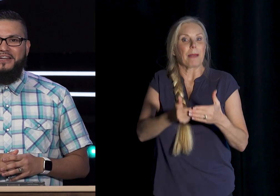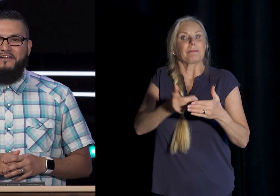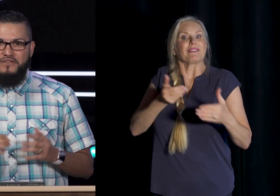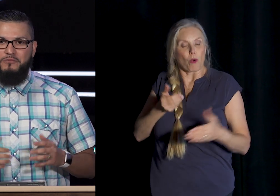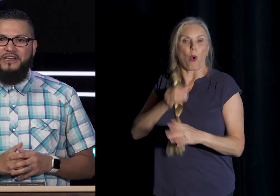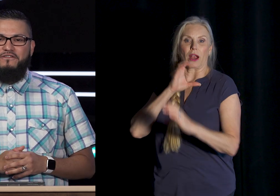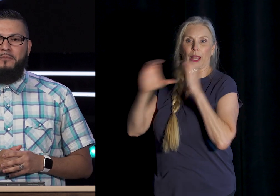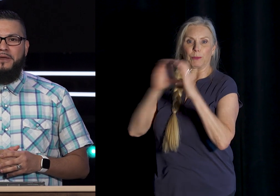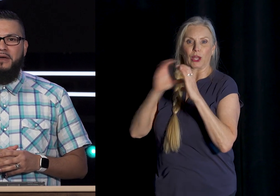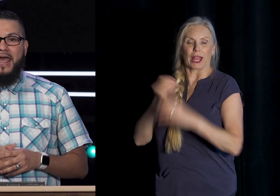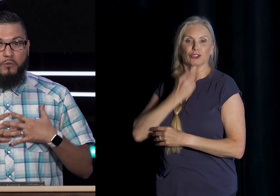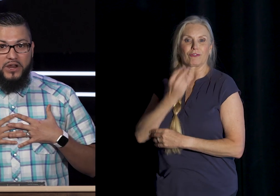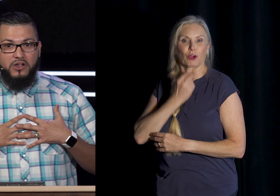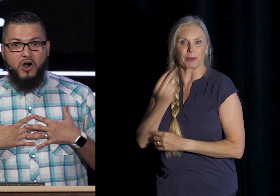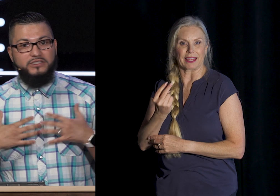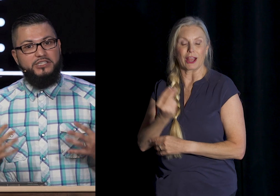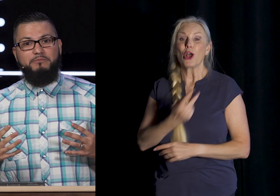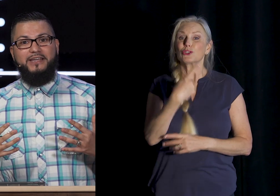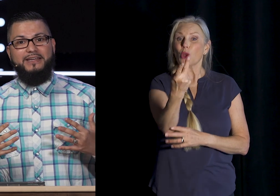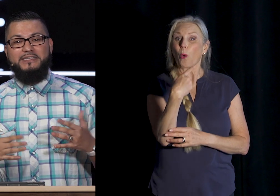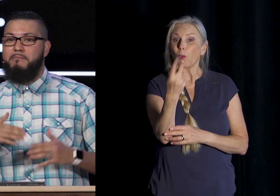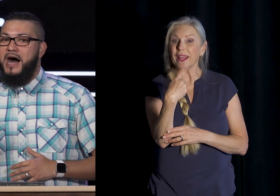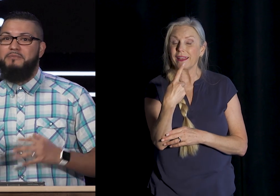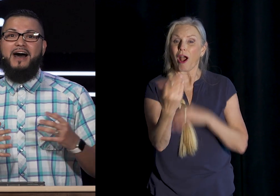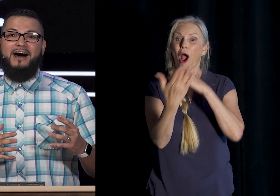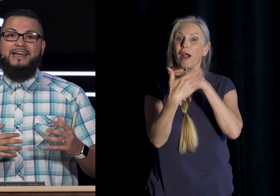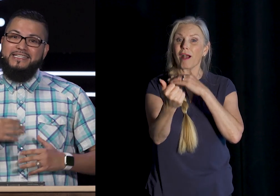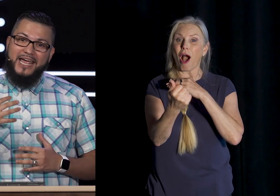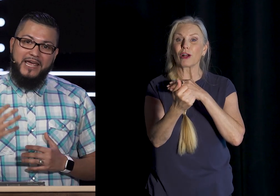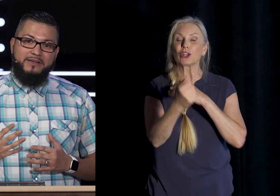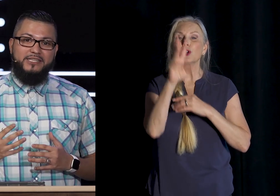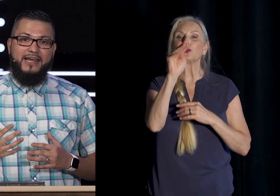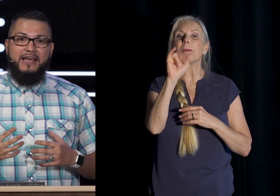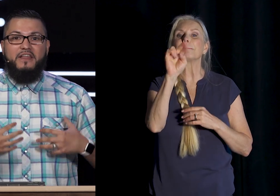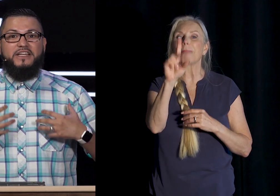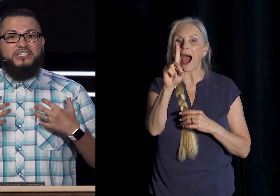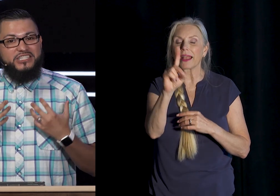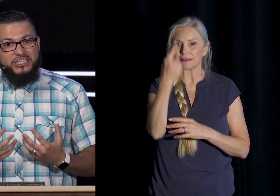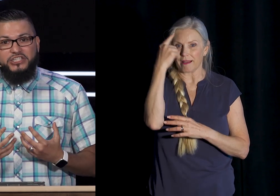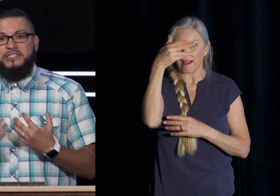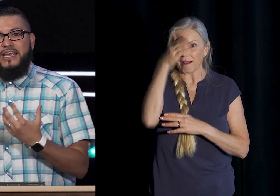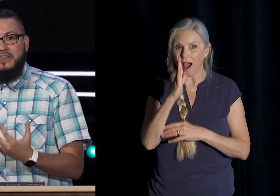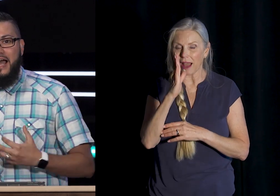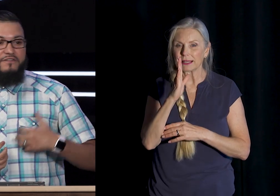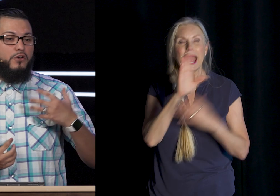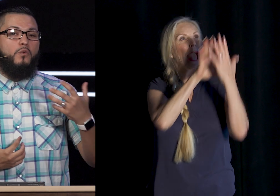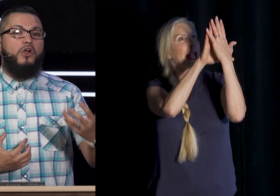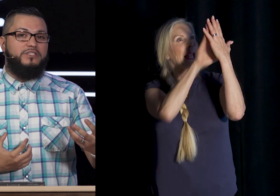Verbally from them And we are called Simply to mime God To imitate the decisions in life The words